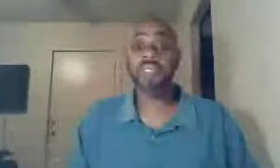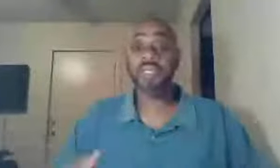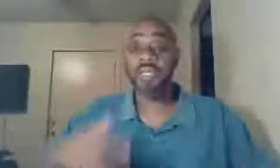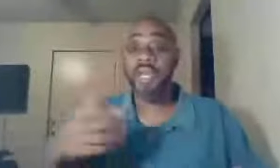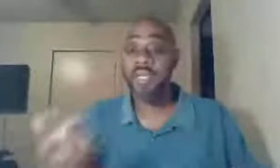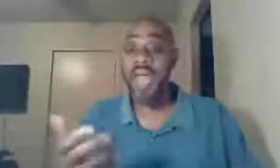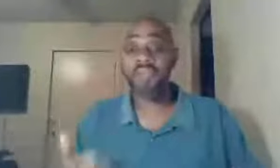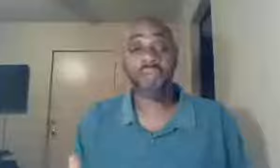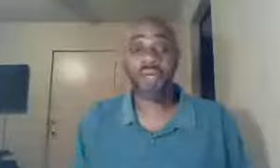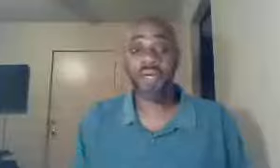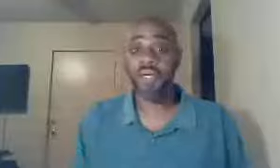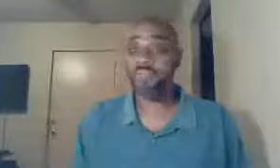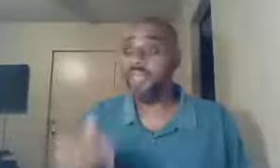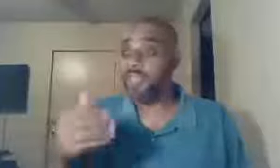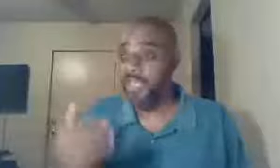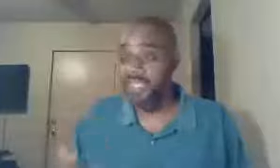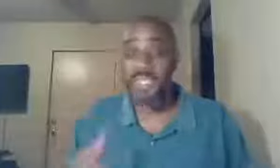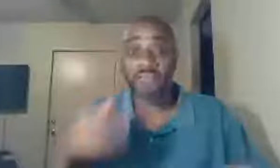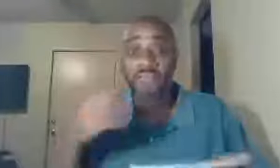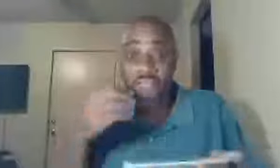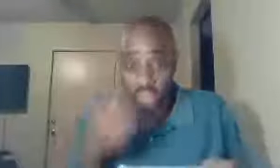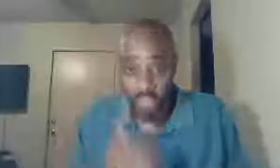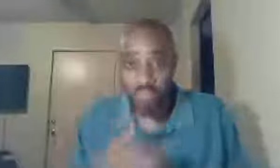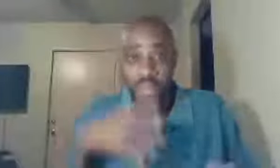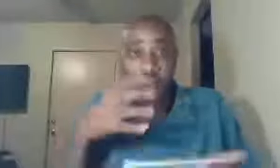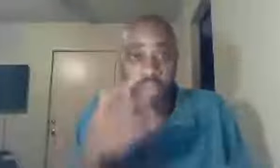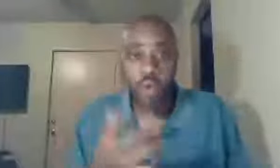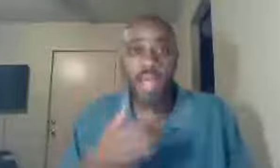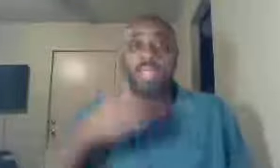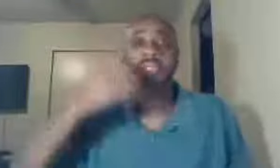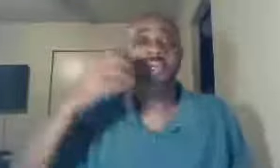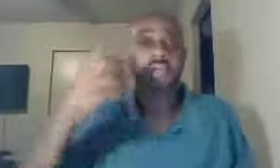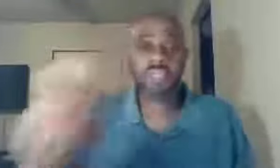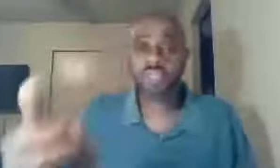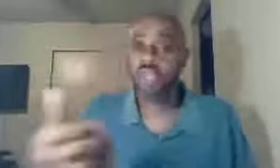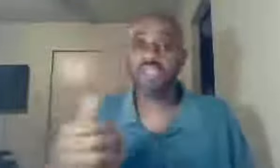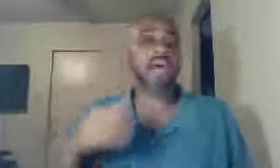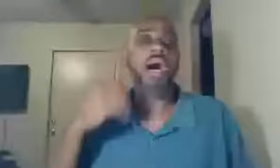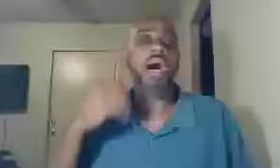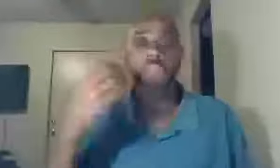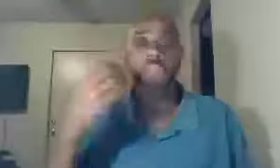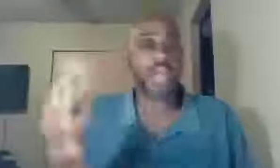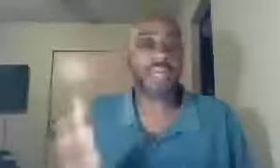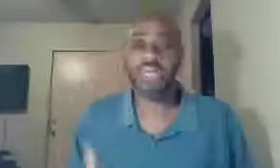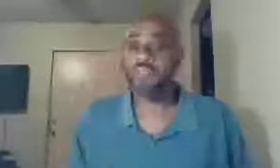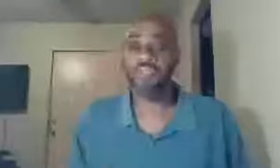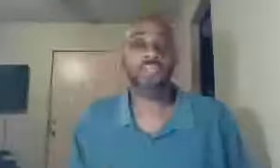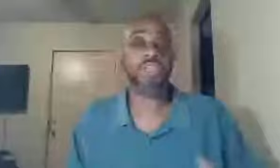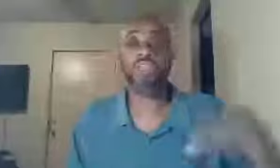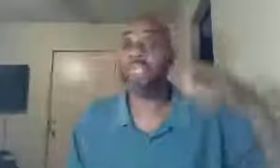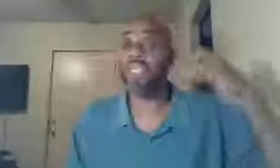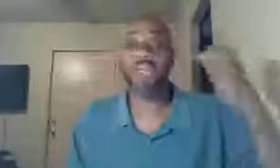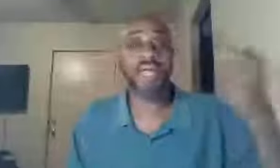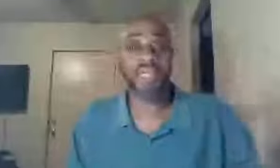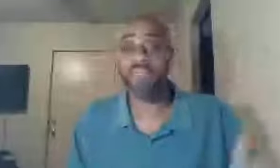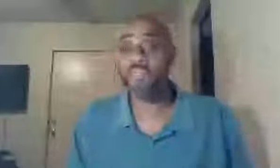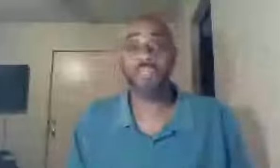life that is lived, in circumspect, and quiet, and serving God, and you're not given too much drink, you're not given too